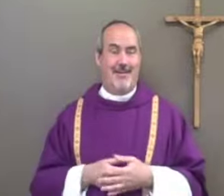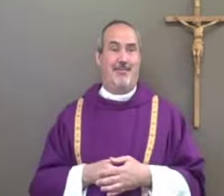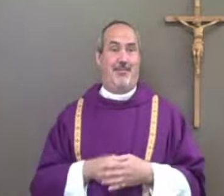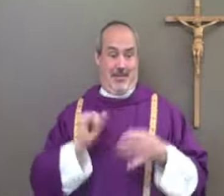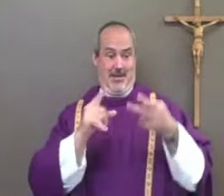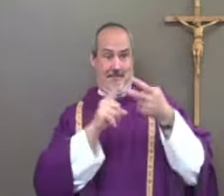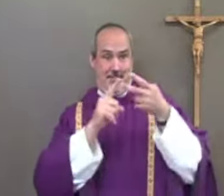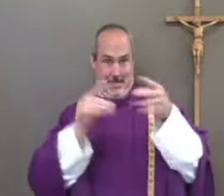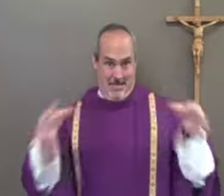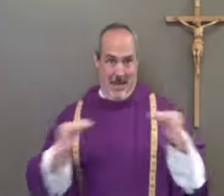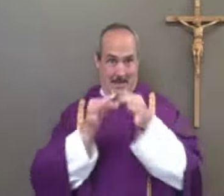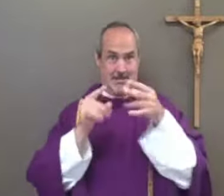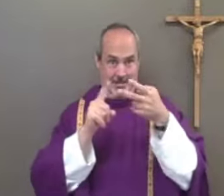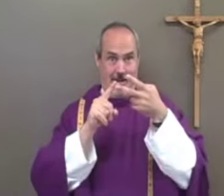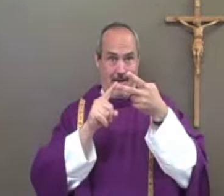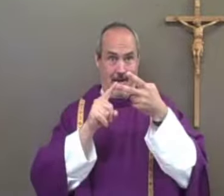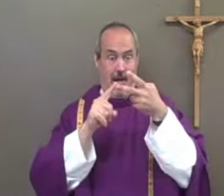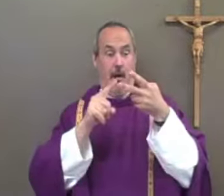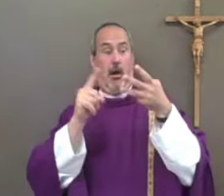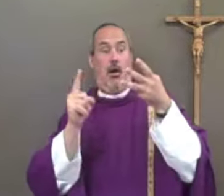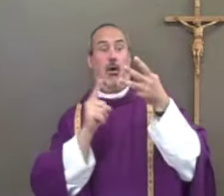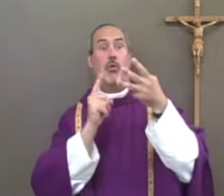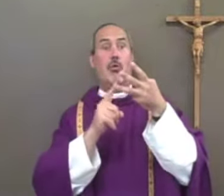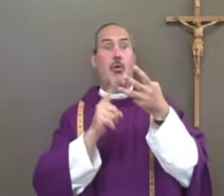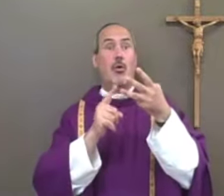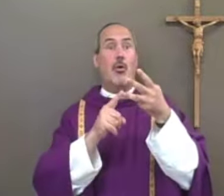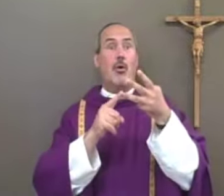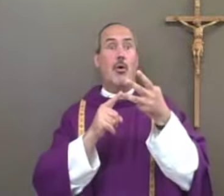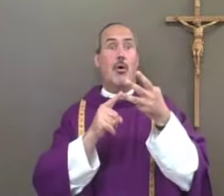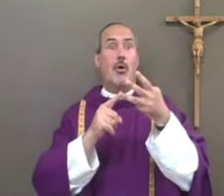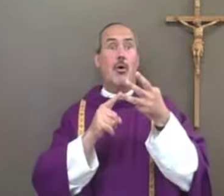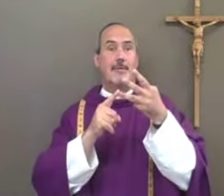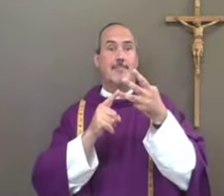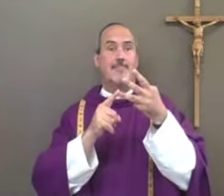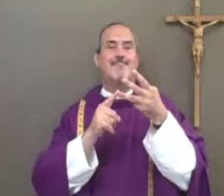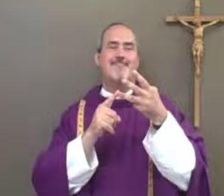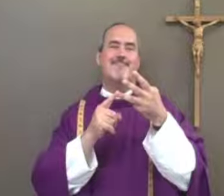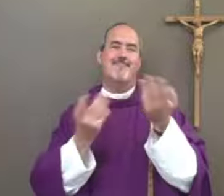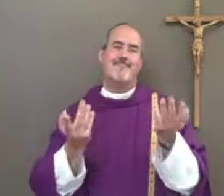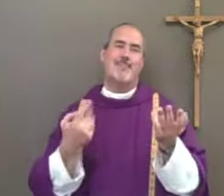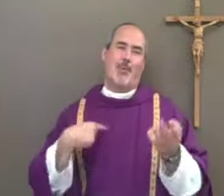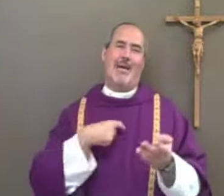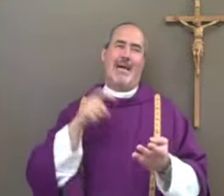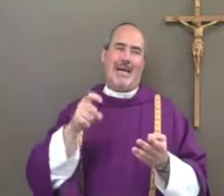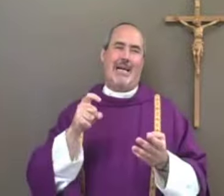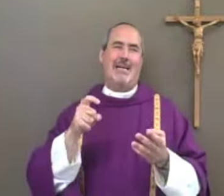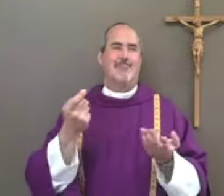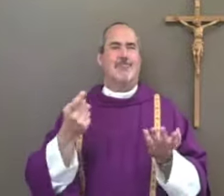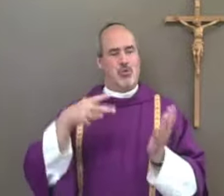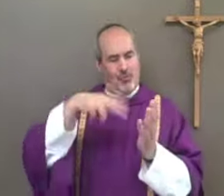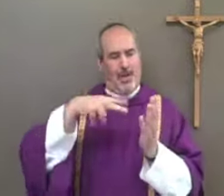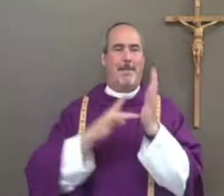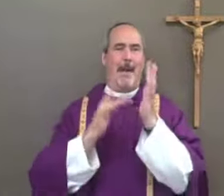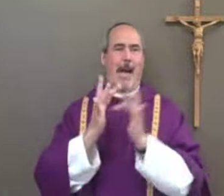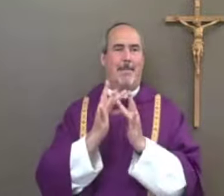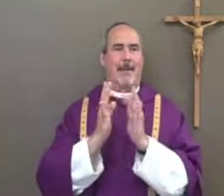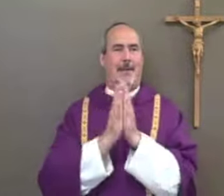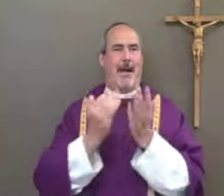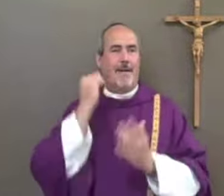own faith. So that's the second thing we can do, going to Mass, to be more like John the Baptist. The third thing we need